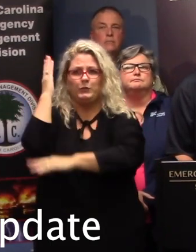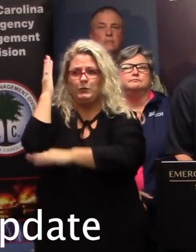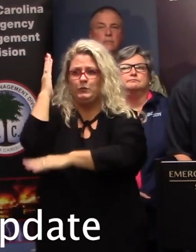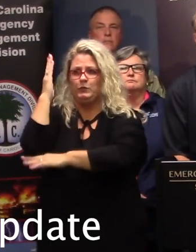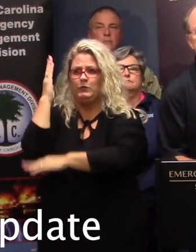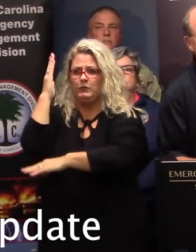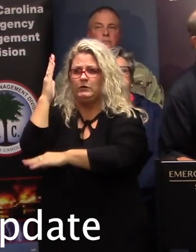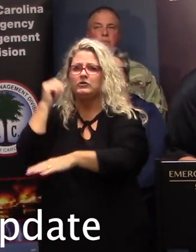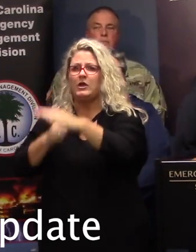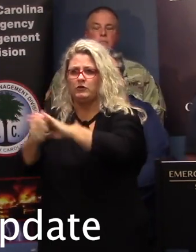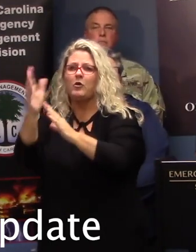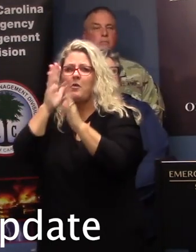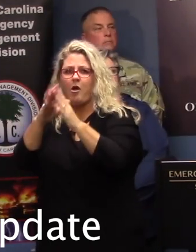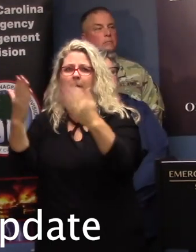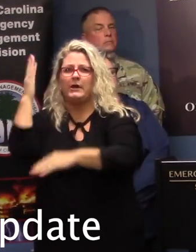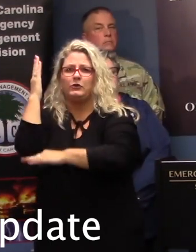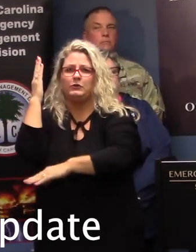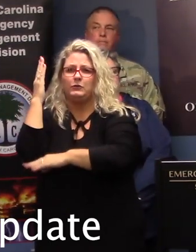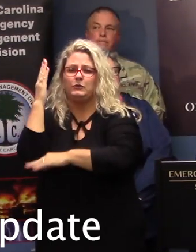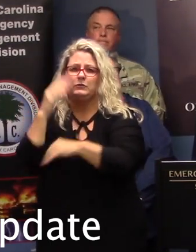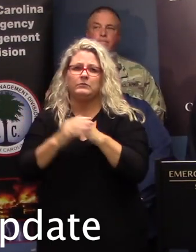noon. More questions?